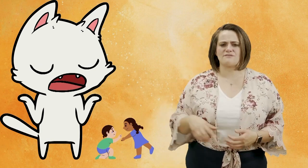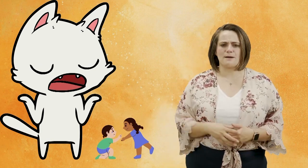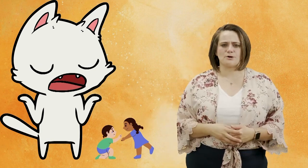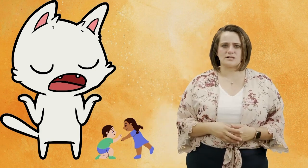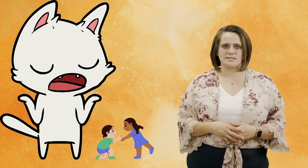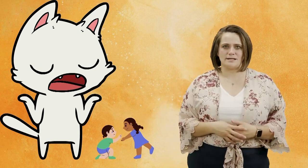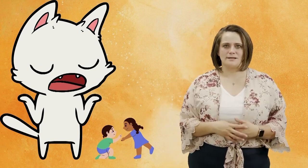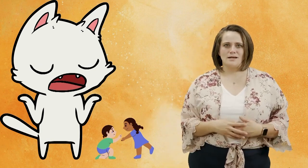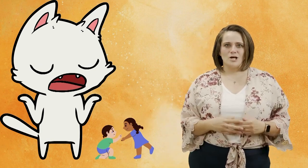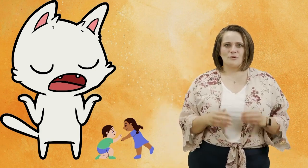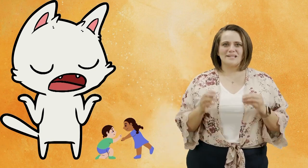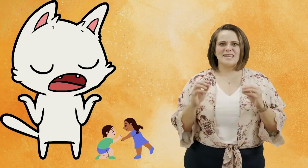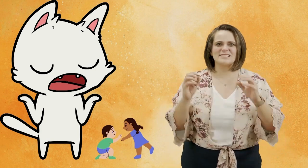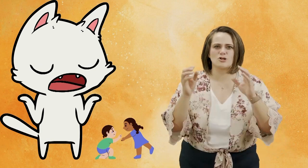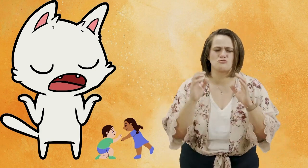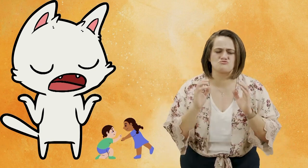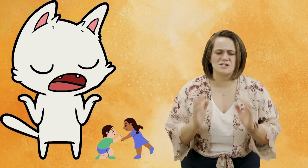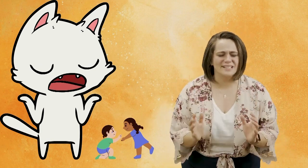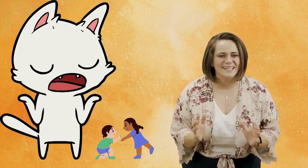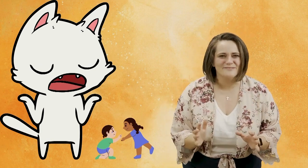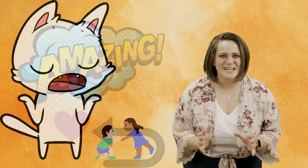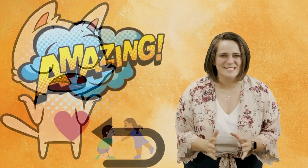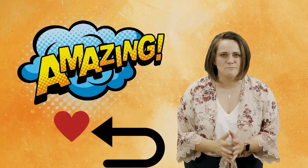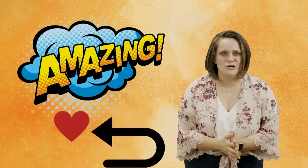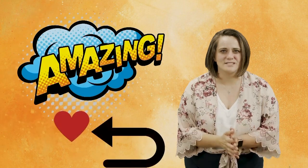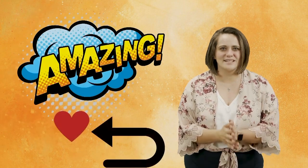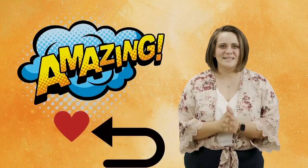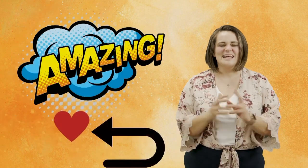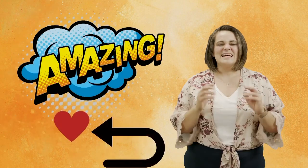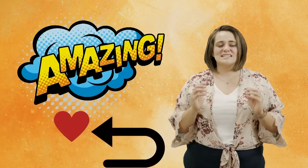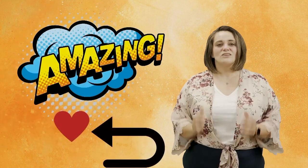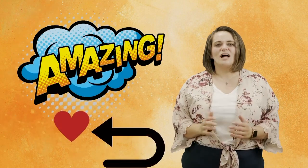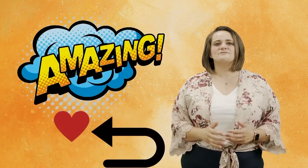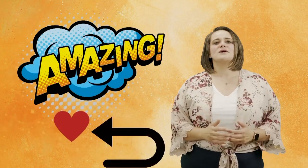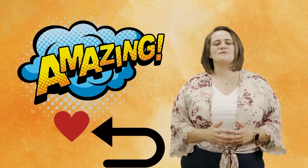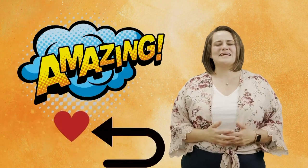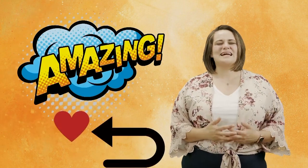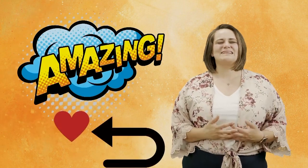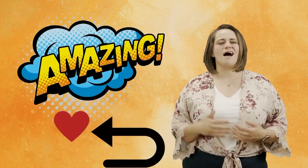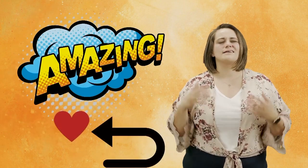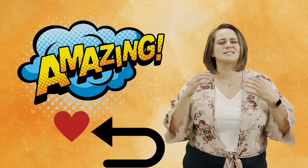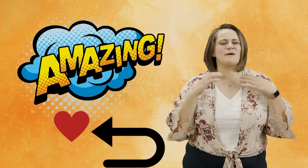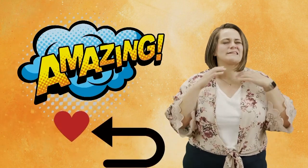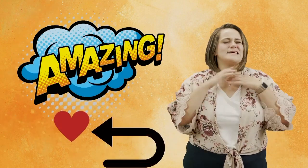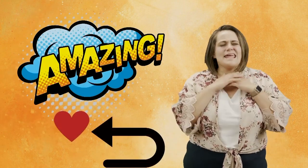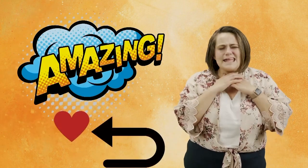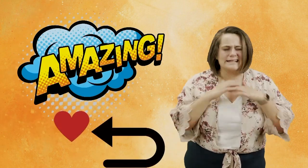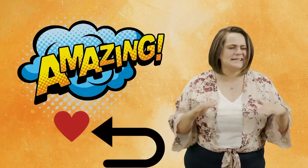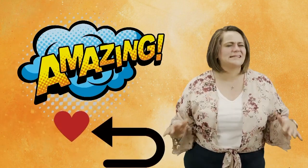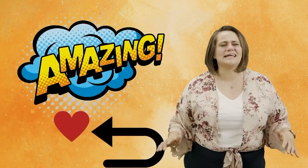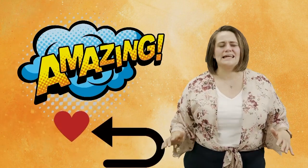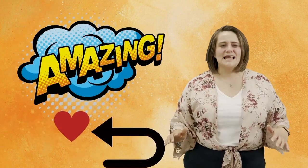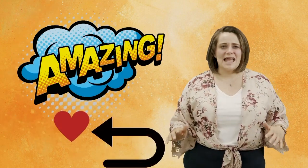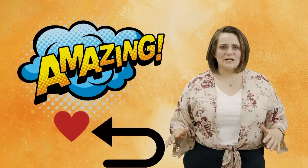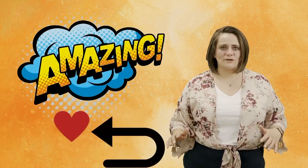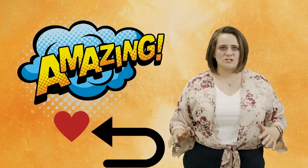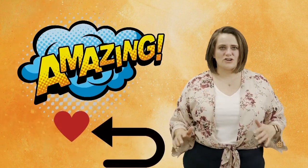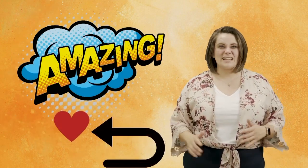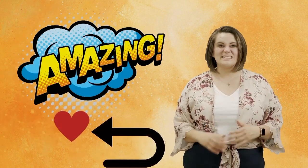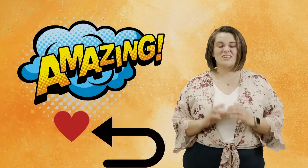love that person but it takes a really amazing person to love somebody and not expect anything in return and